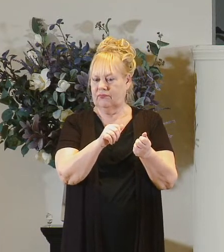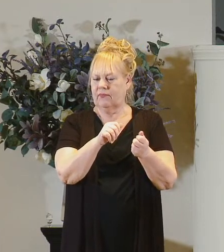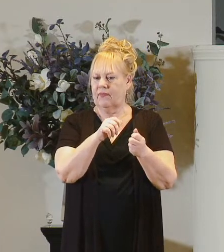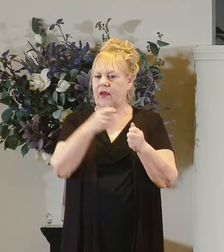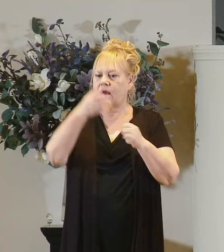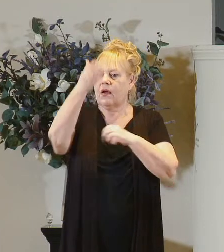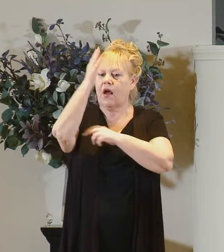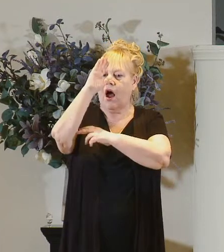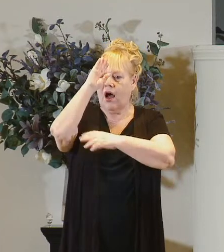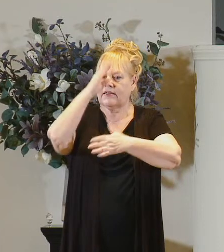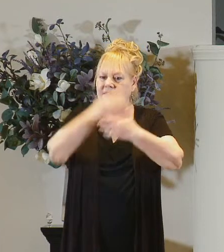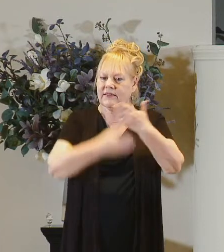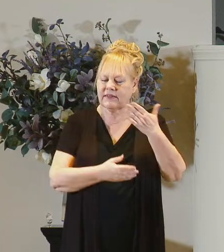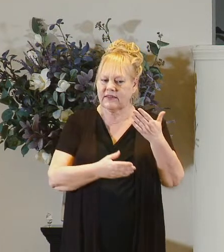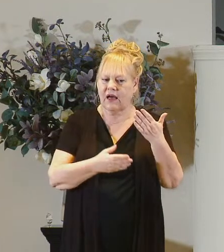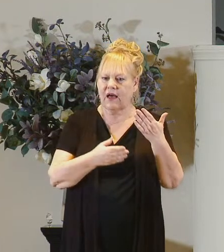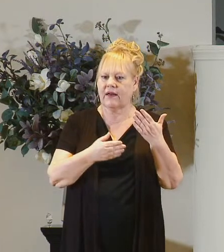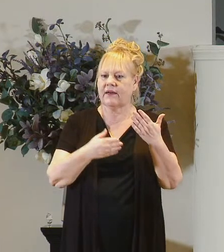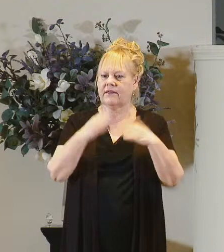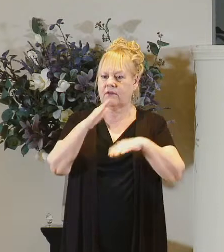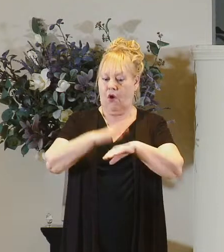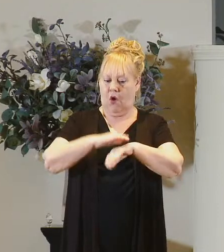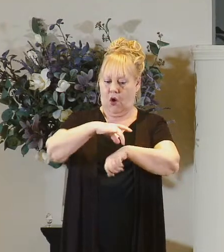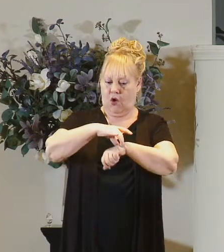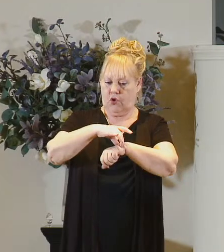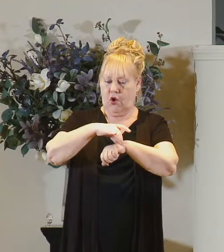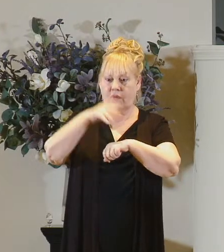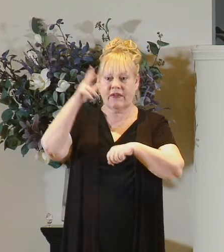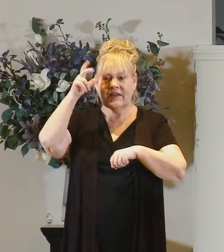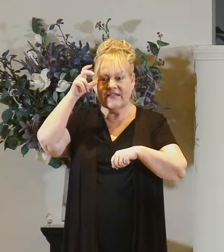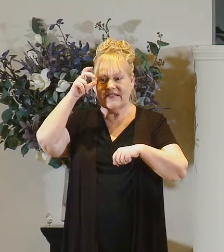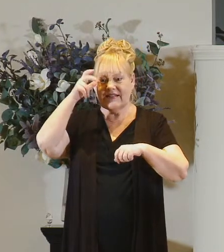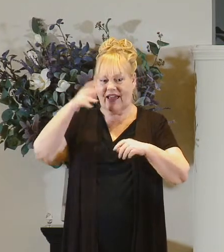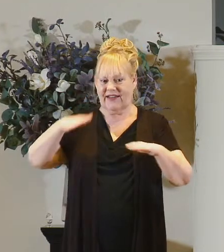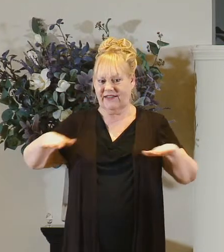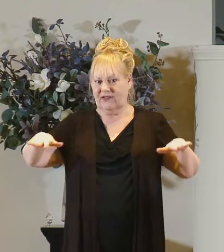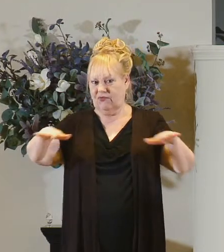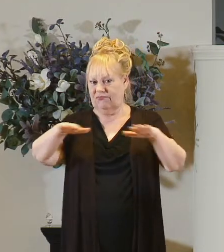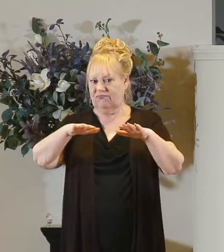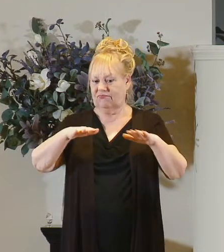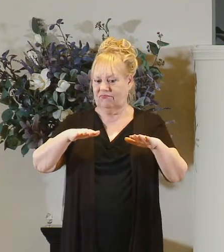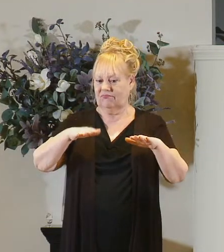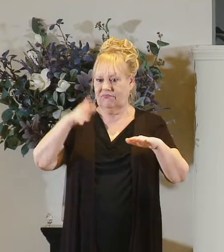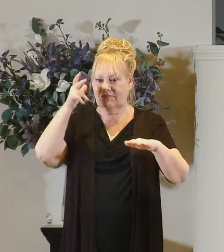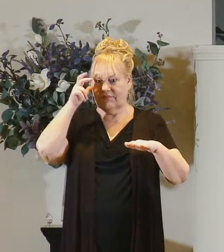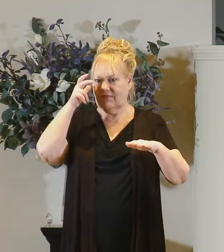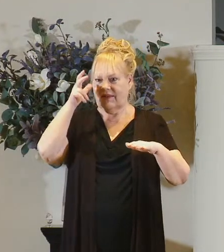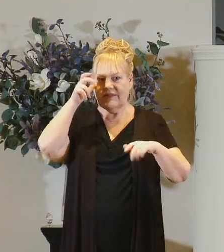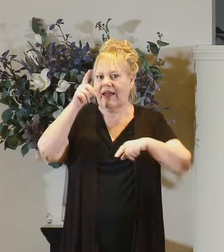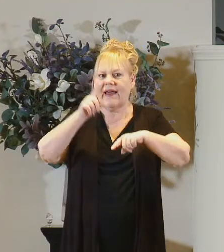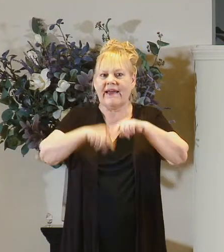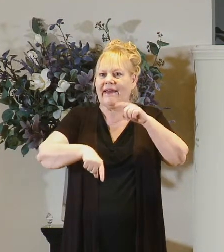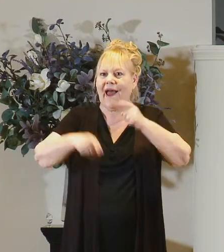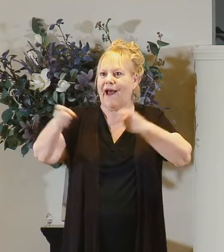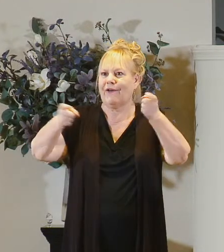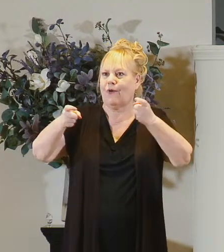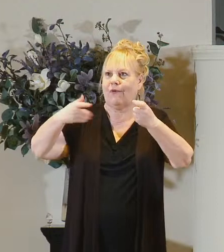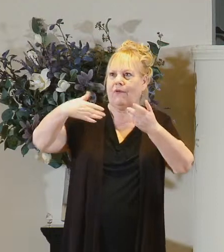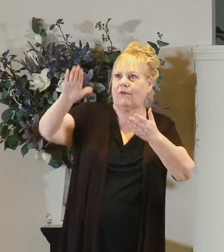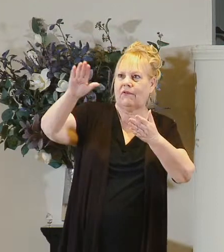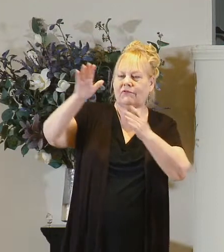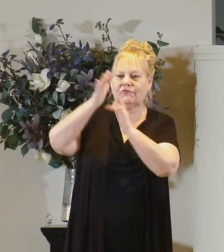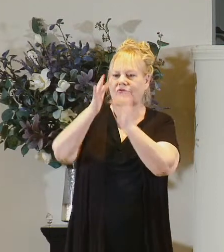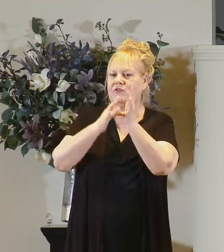god's son is on earth satan's turf and satan can't do anything about it